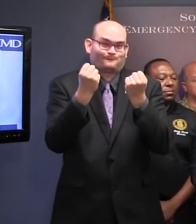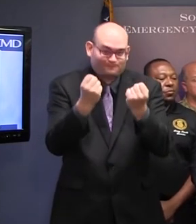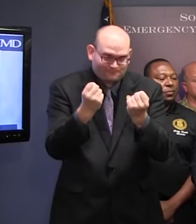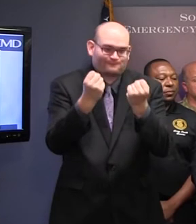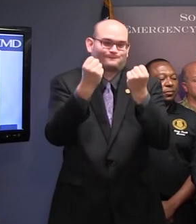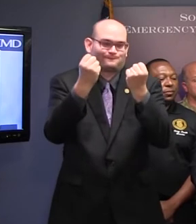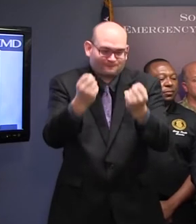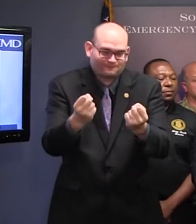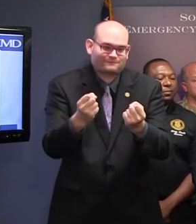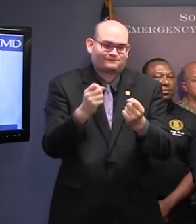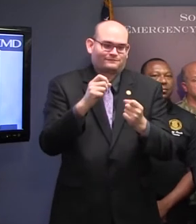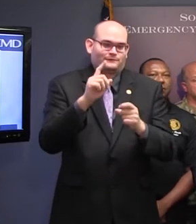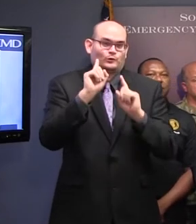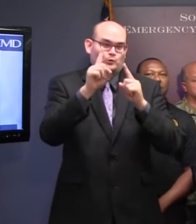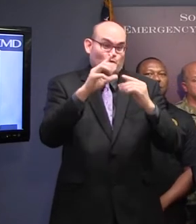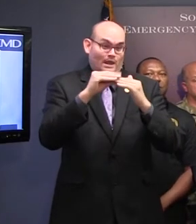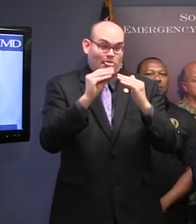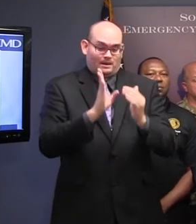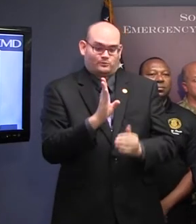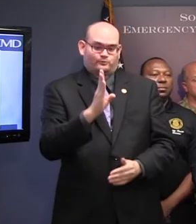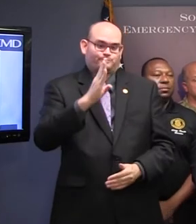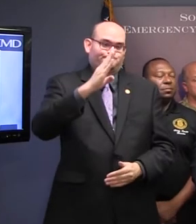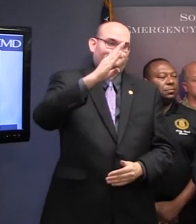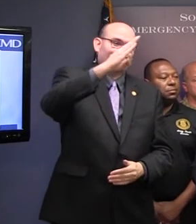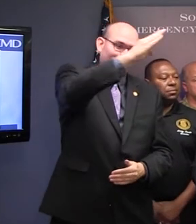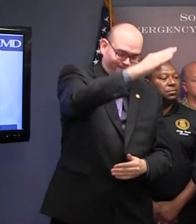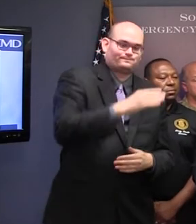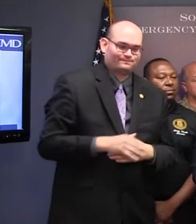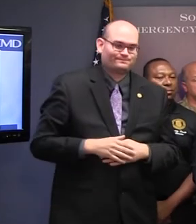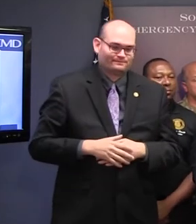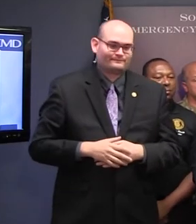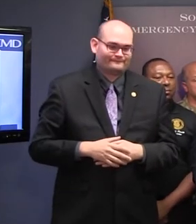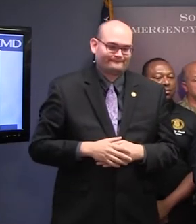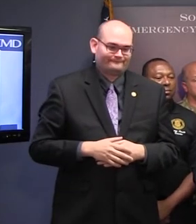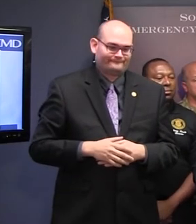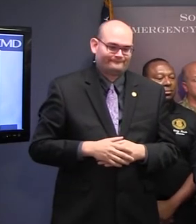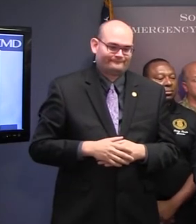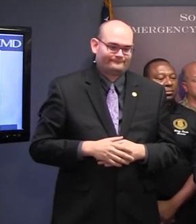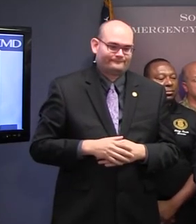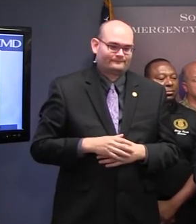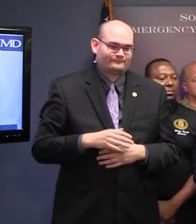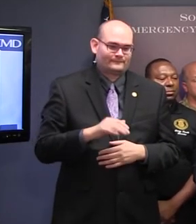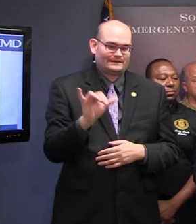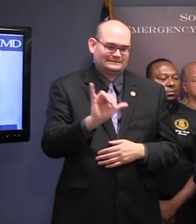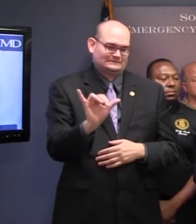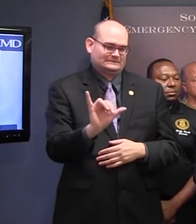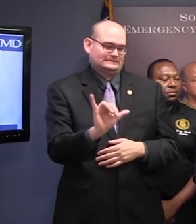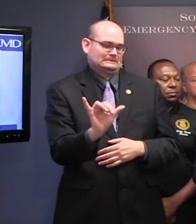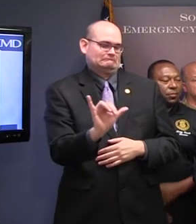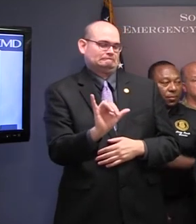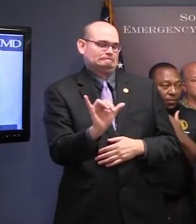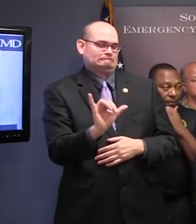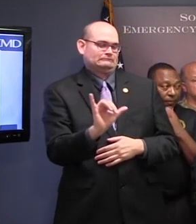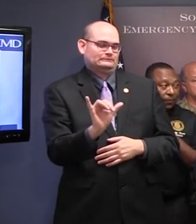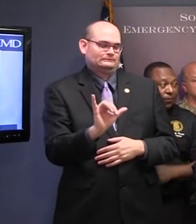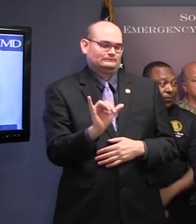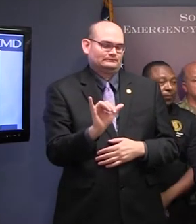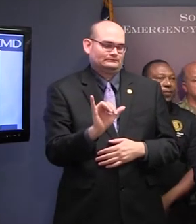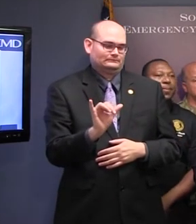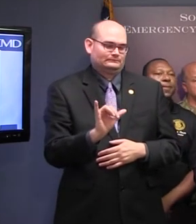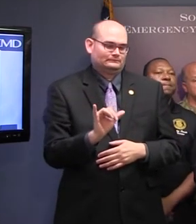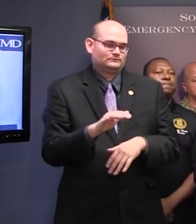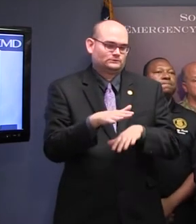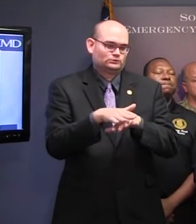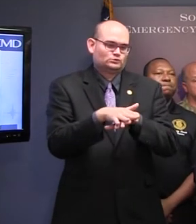going forward across the state. We're seeing similar delays on the I-20 and I